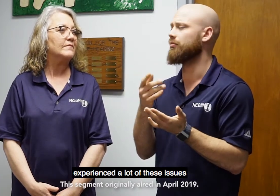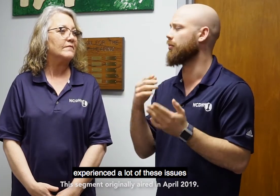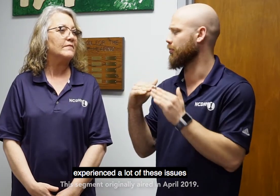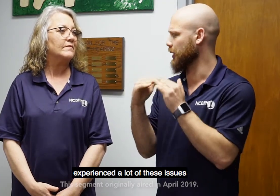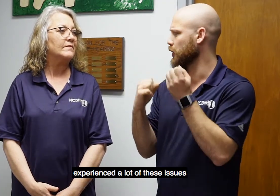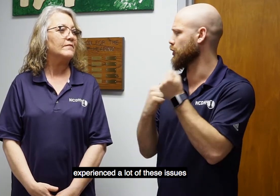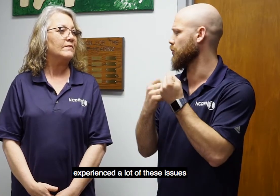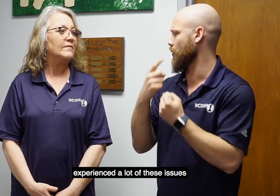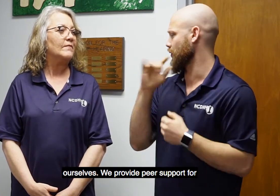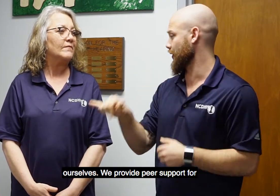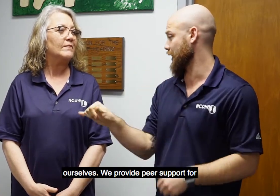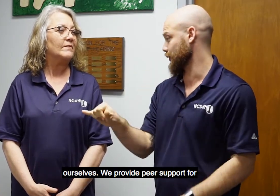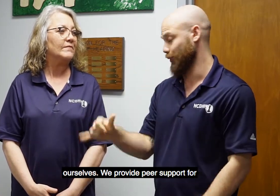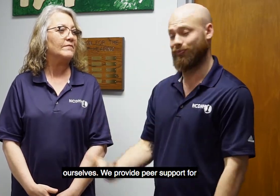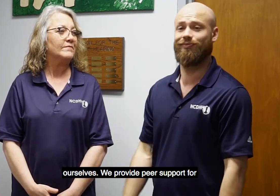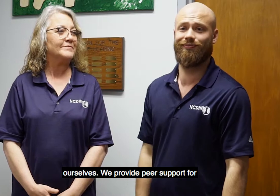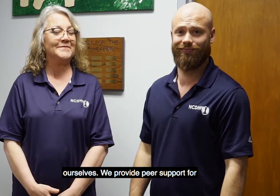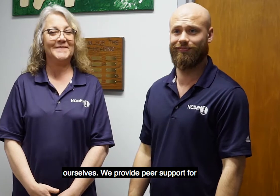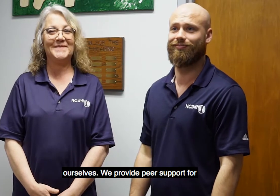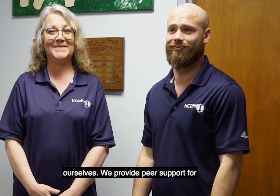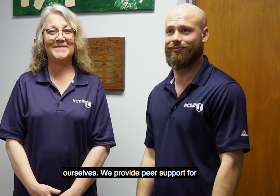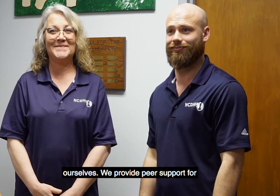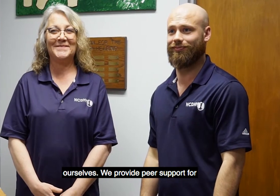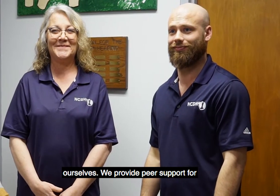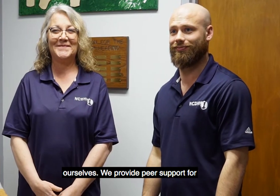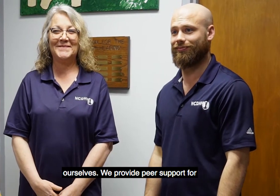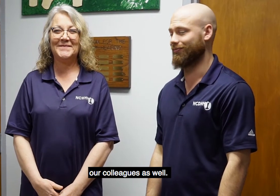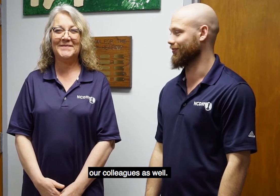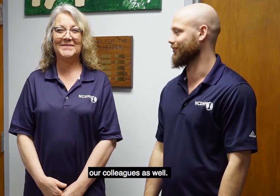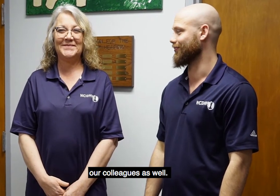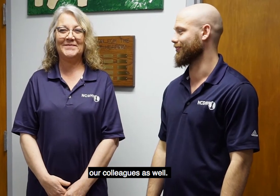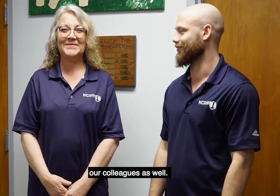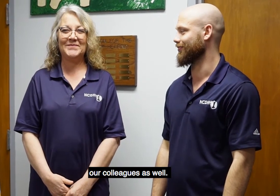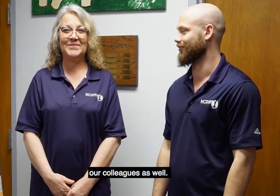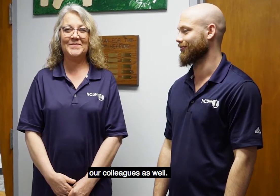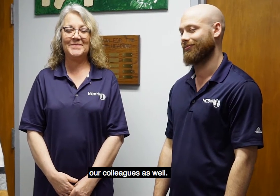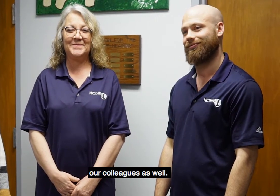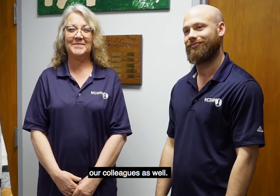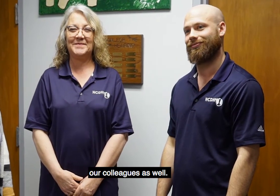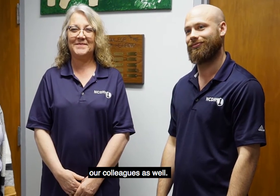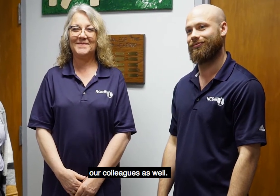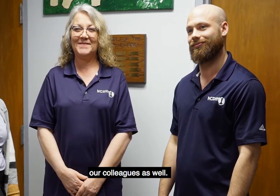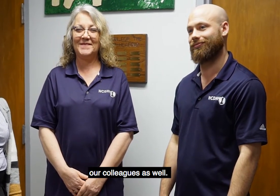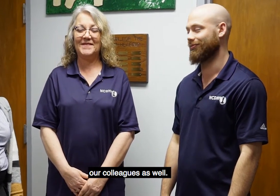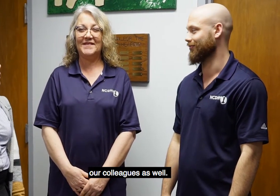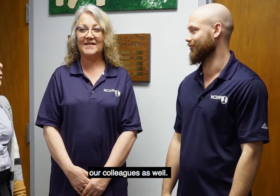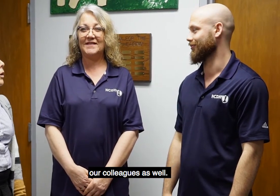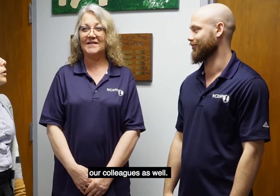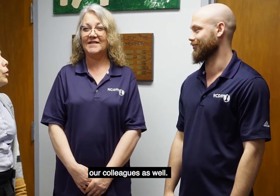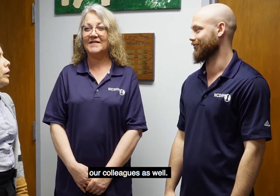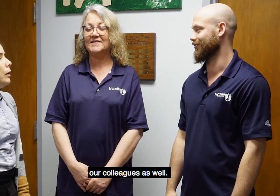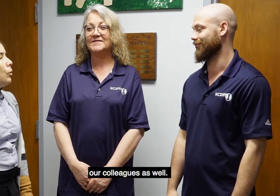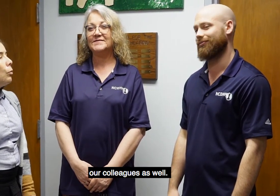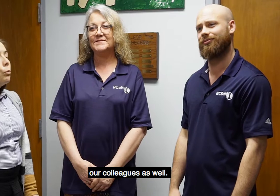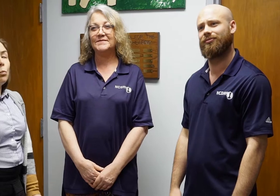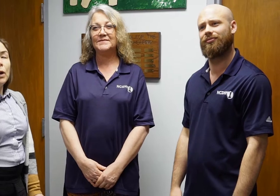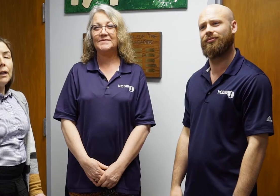of these issues ourselves, so we provide peer support for our colleagues as well. So, Cody, what